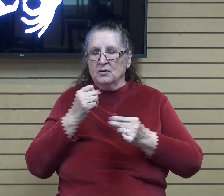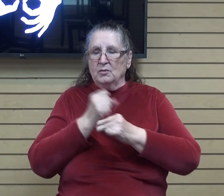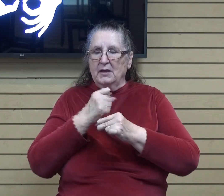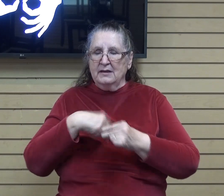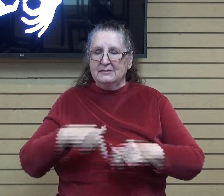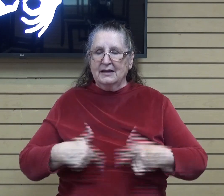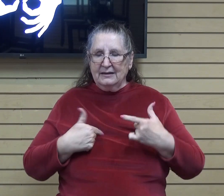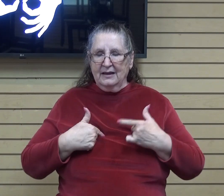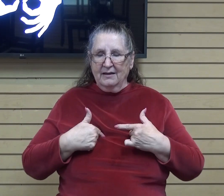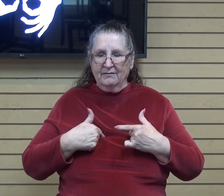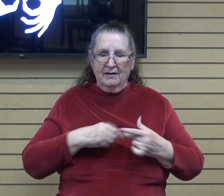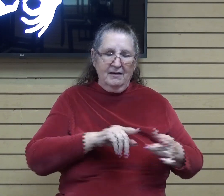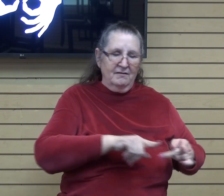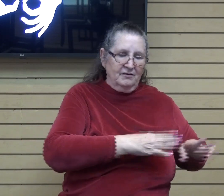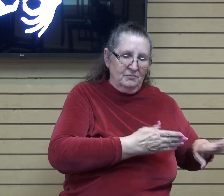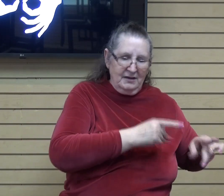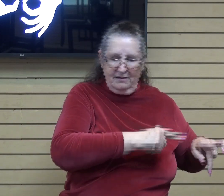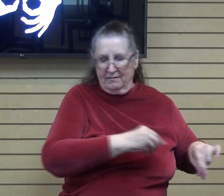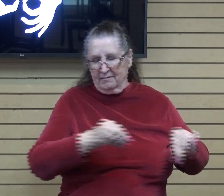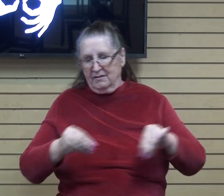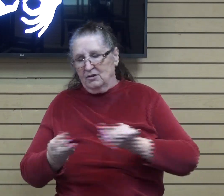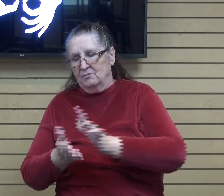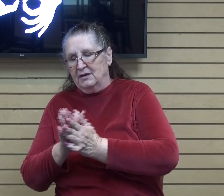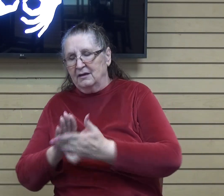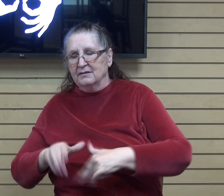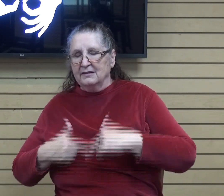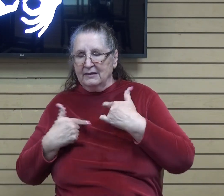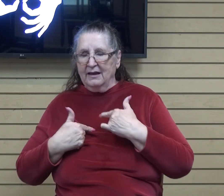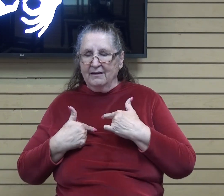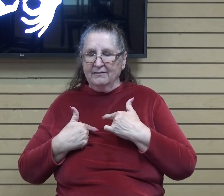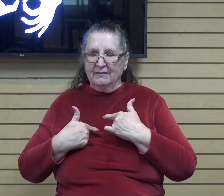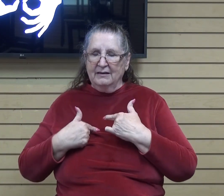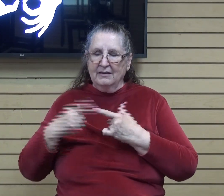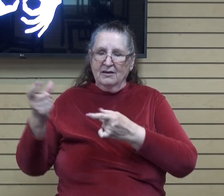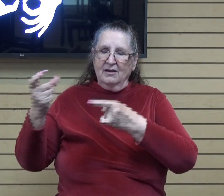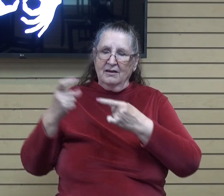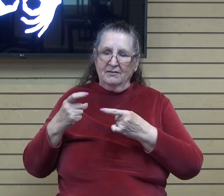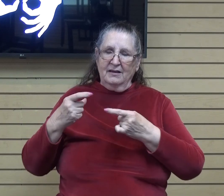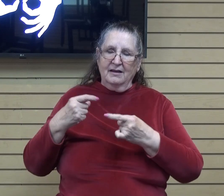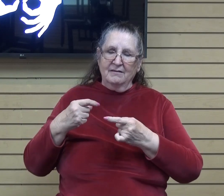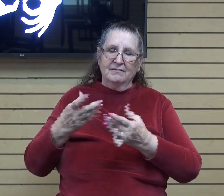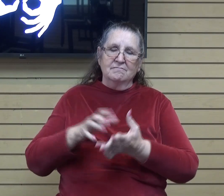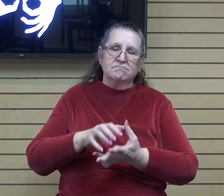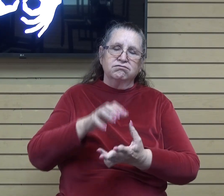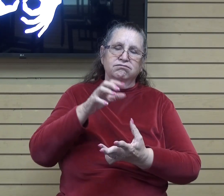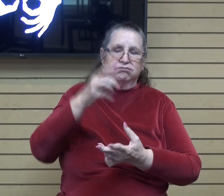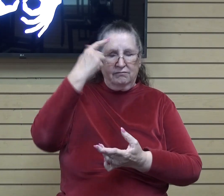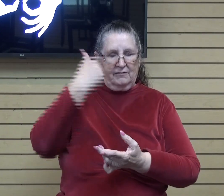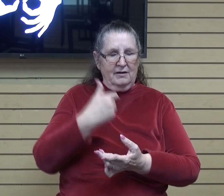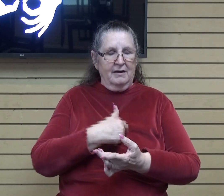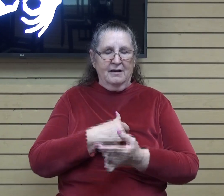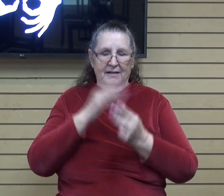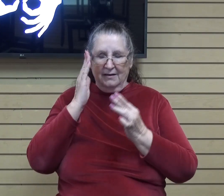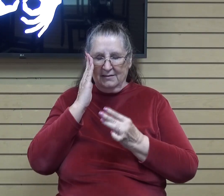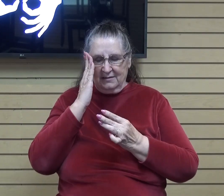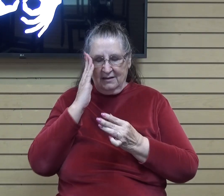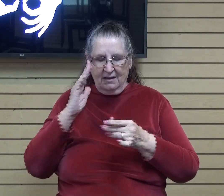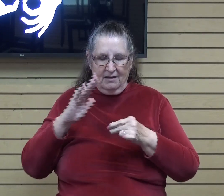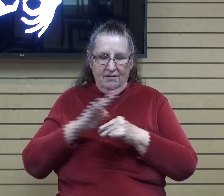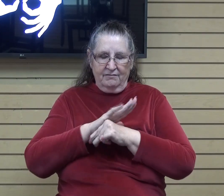You take us from death to life. And you have life for us. Life abundantly. Full of richness.